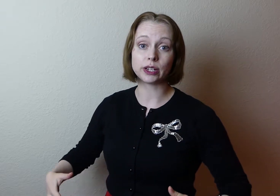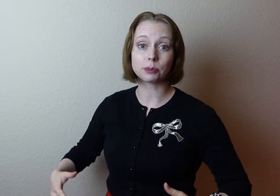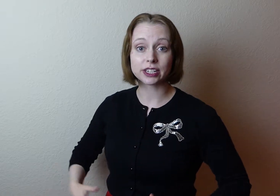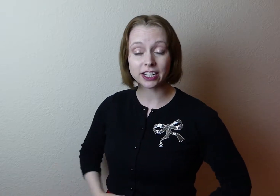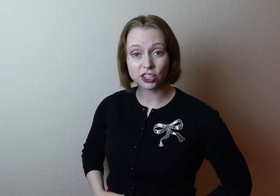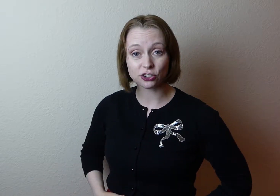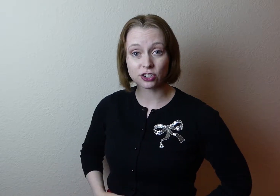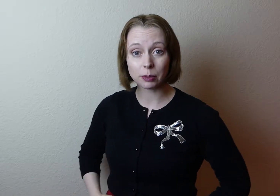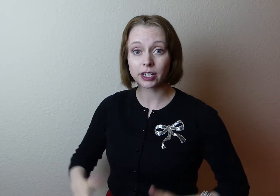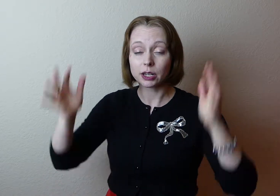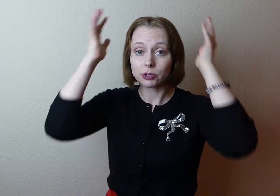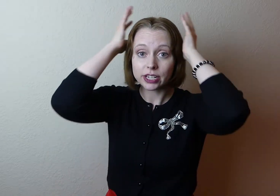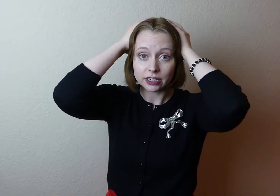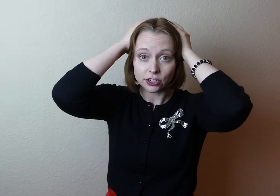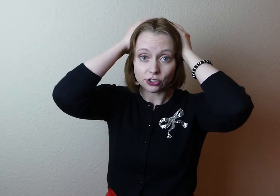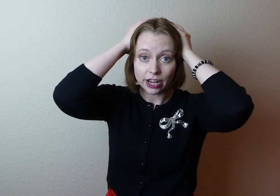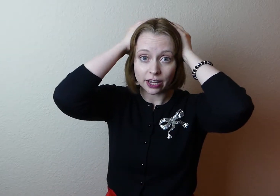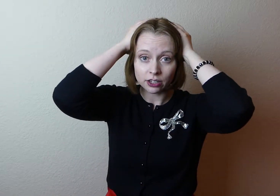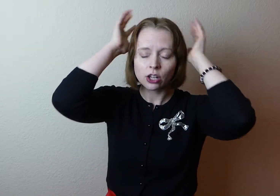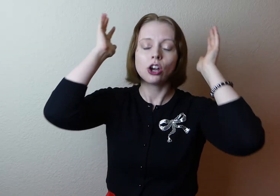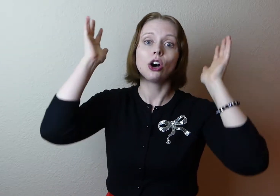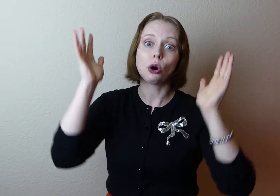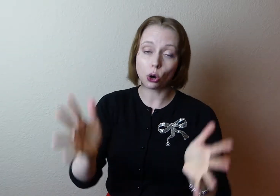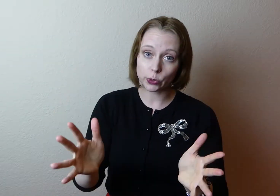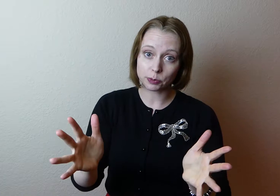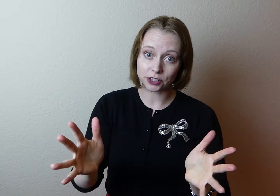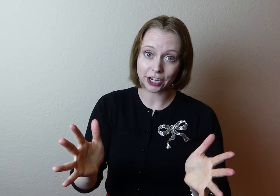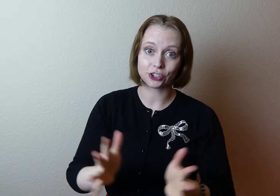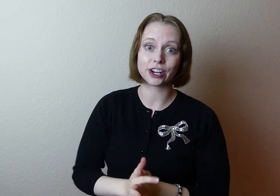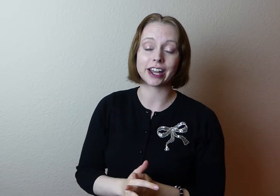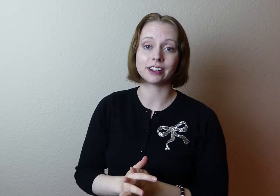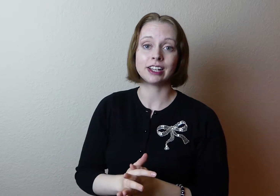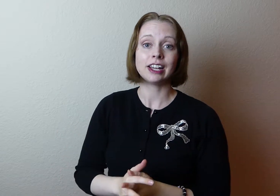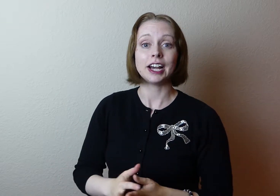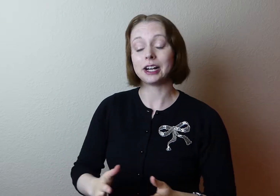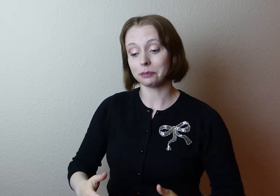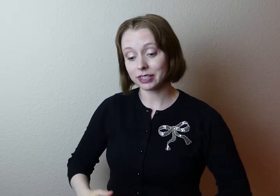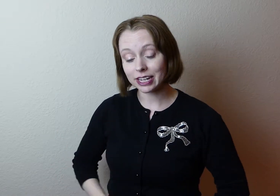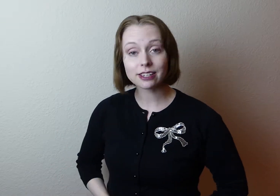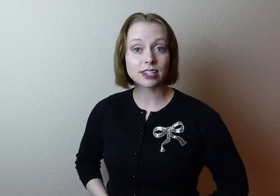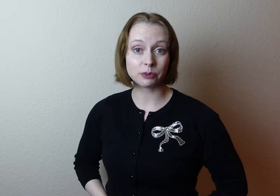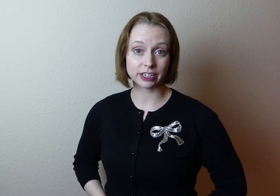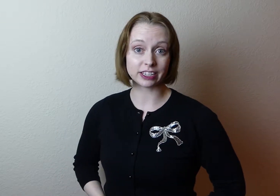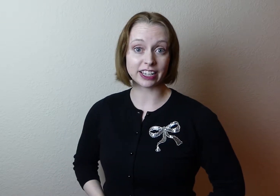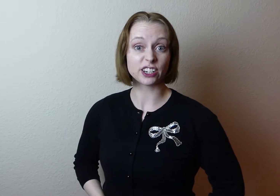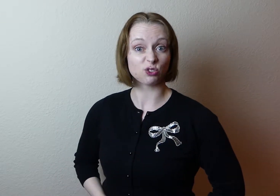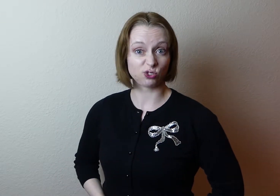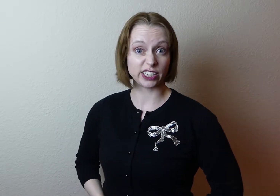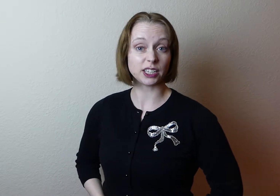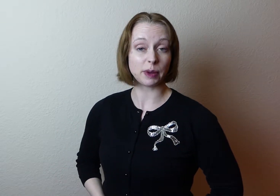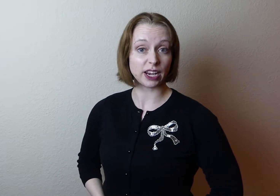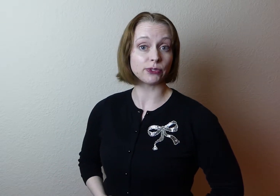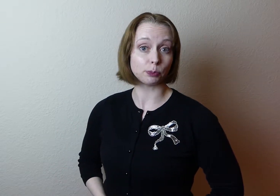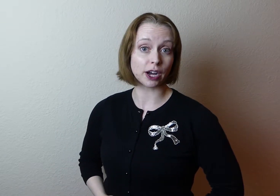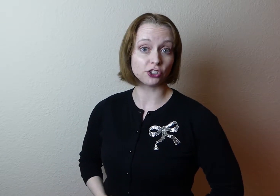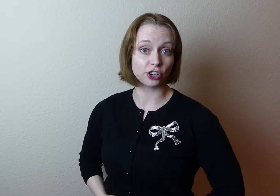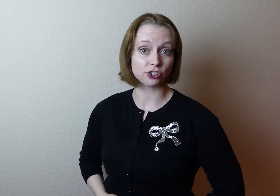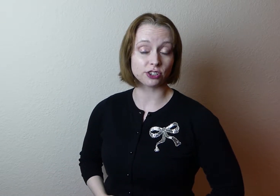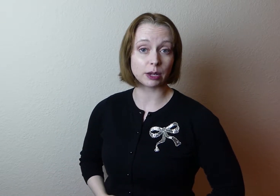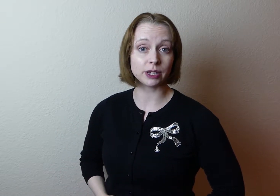protecting your stomach and protecting your head, always protect your head. Yes, someone can land a really painful punch on your stomach,